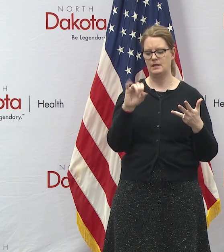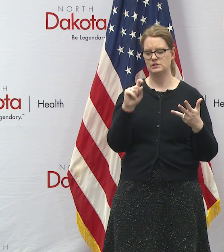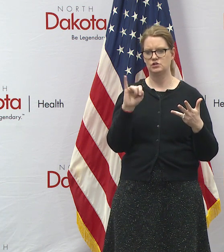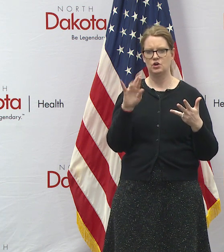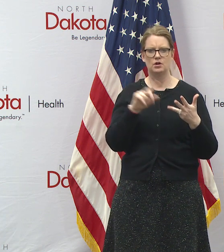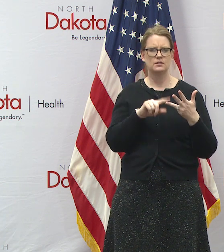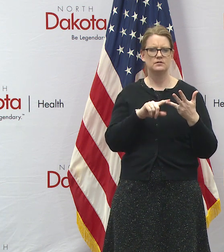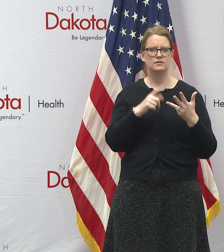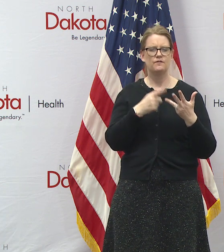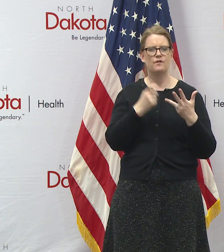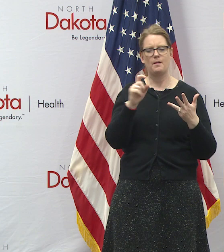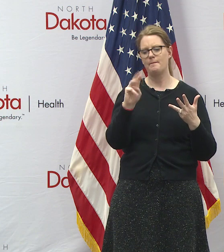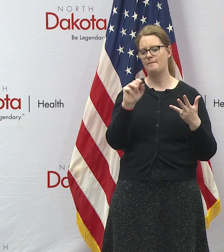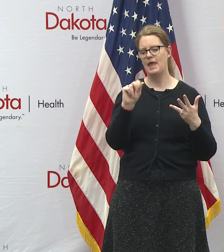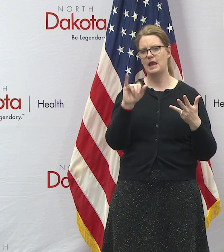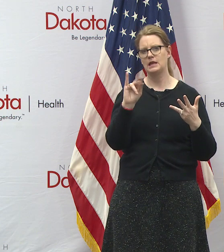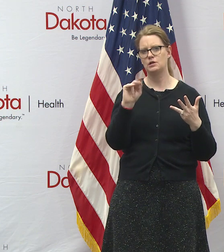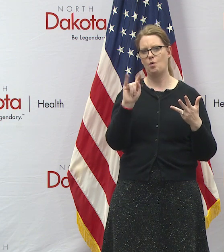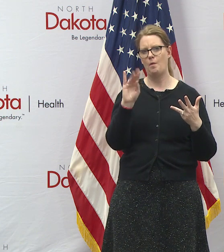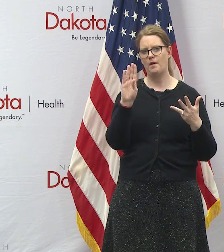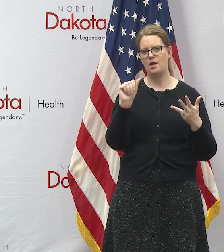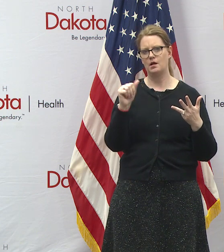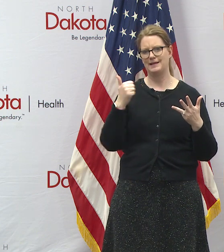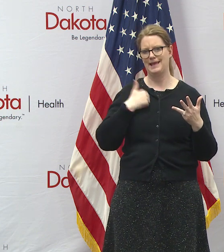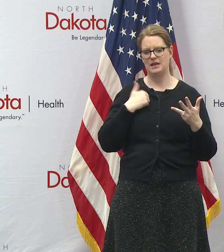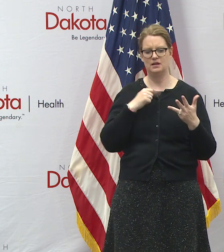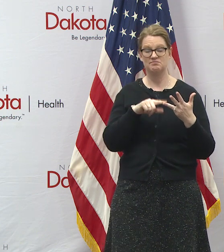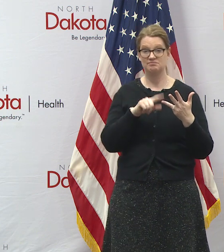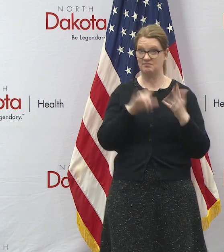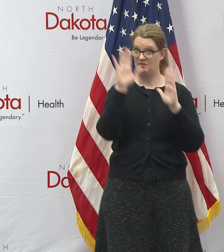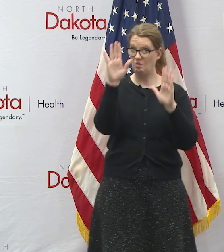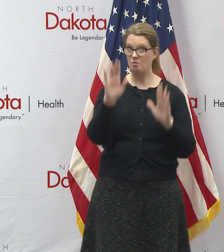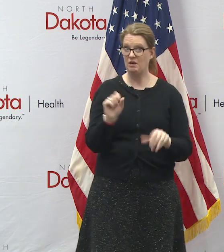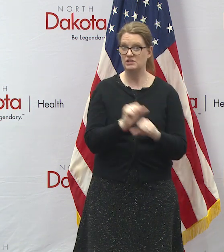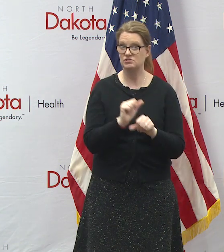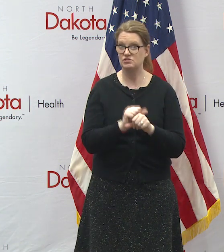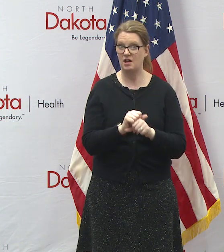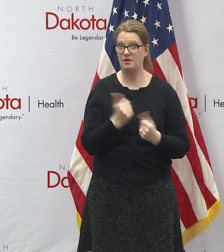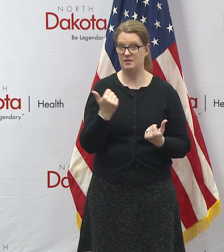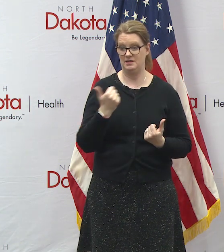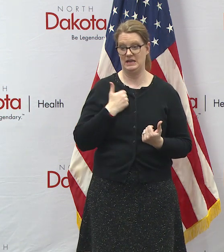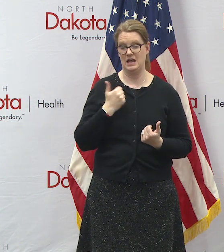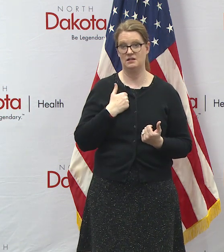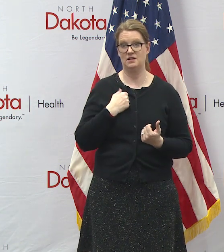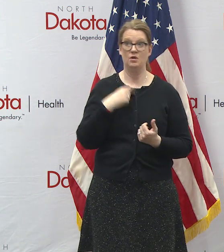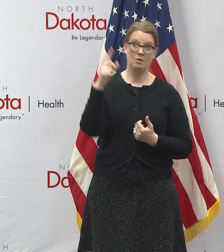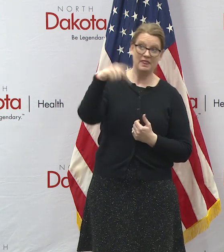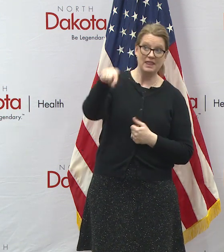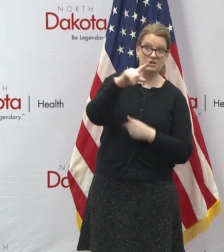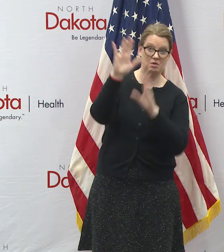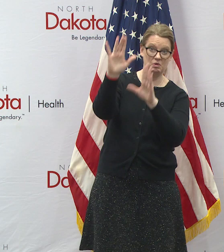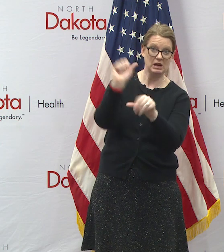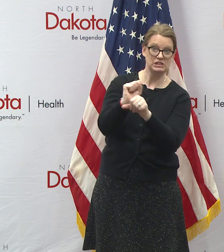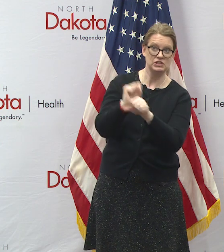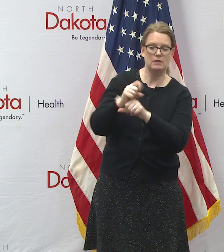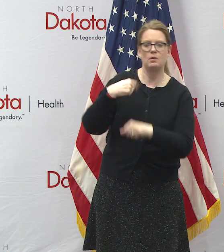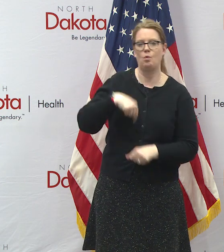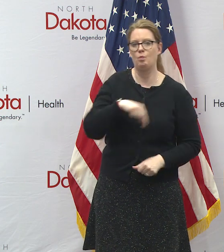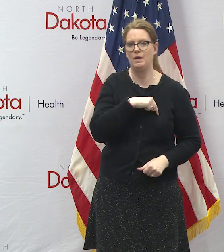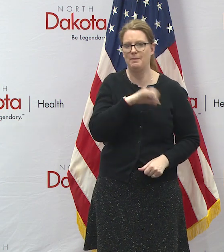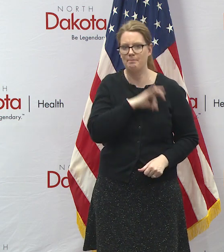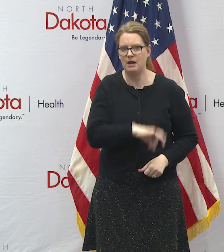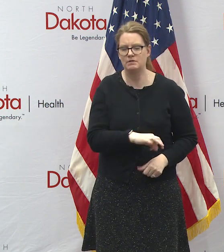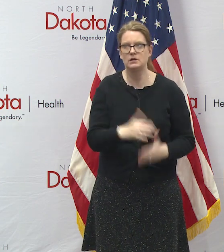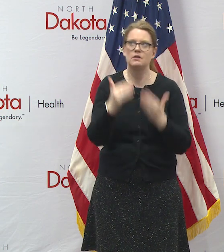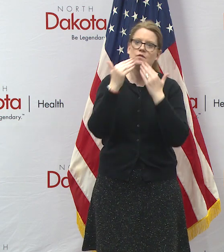premier of manitoba they've been doing a great job up in manitoba and when our neighbors do a great job we benefit so we always want to be grateful for the